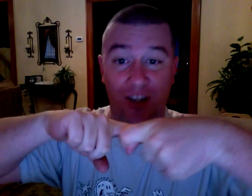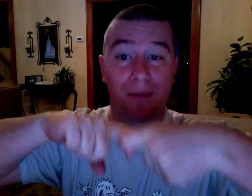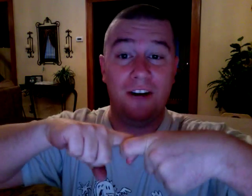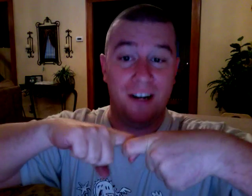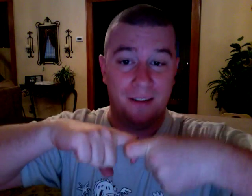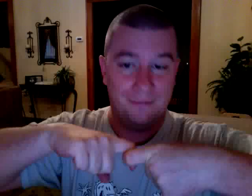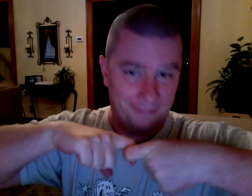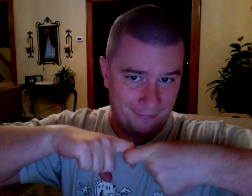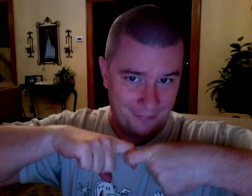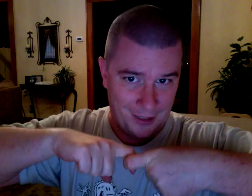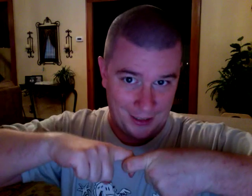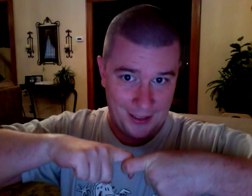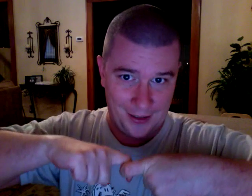you get married, just like this.